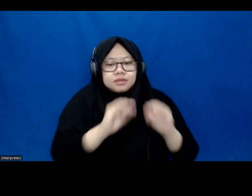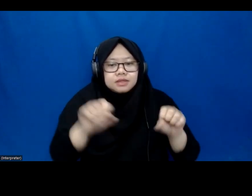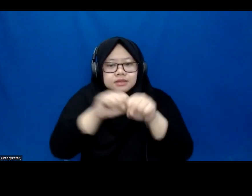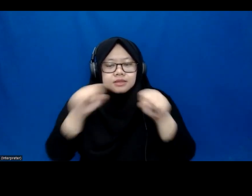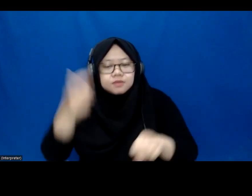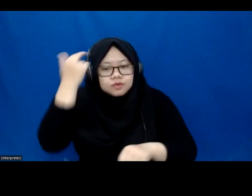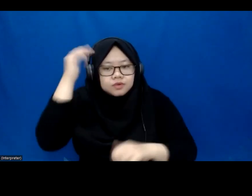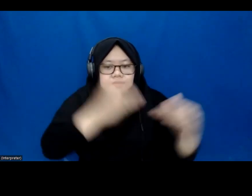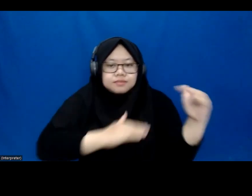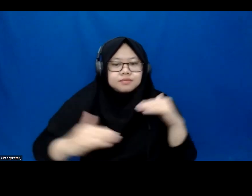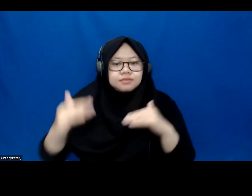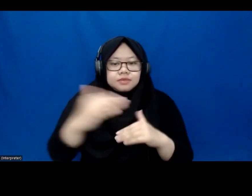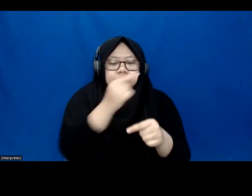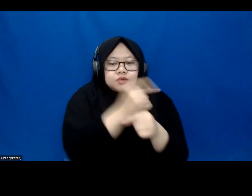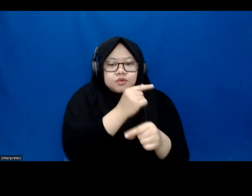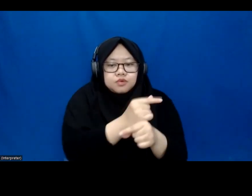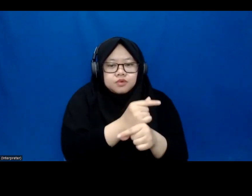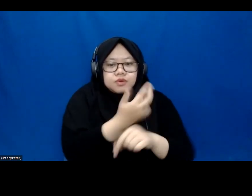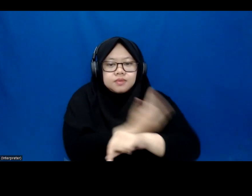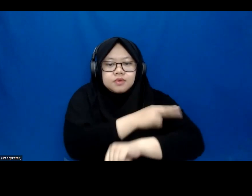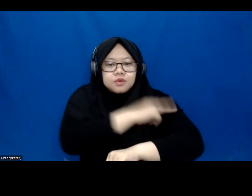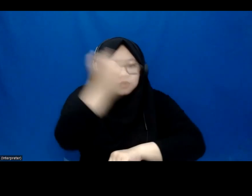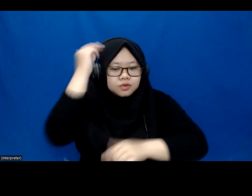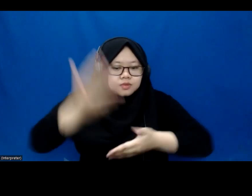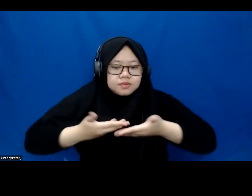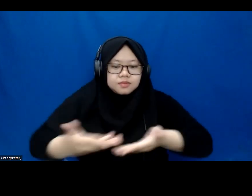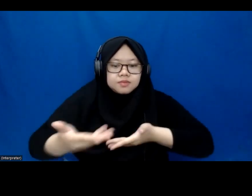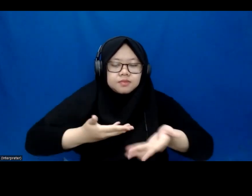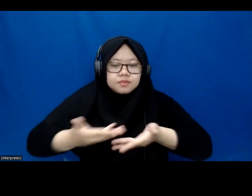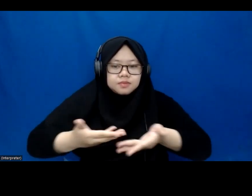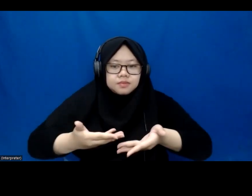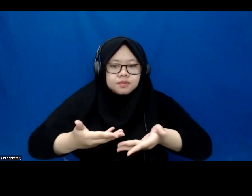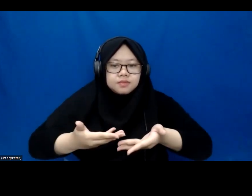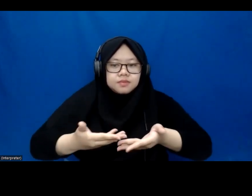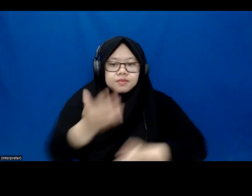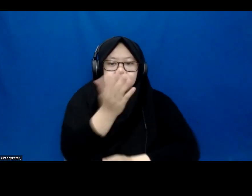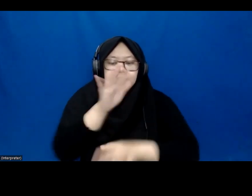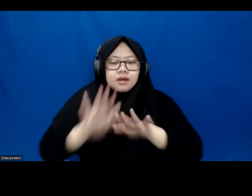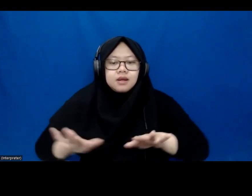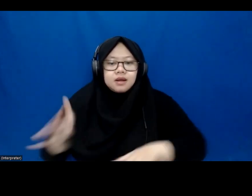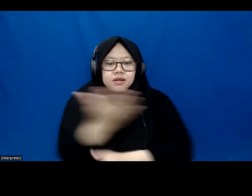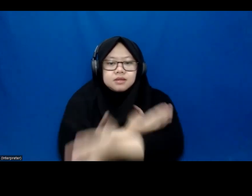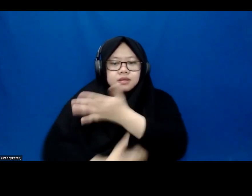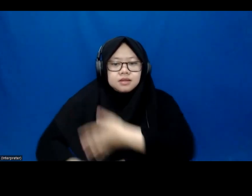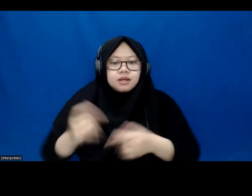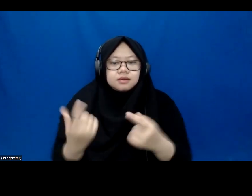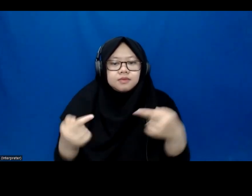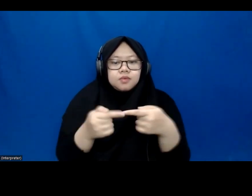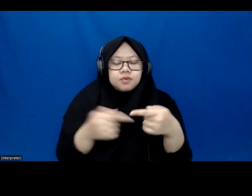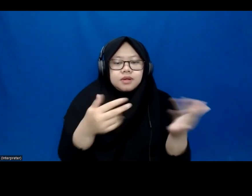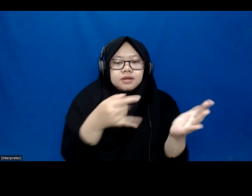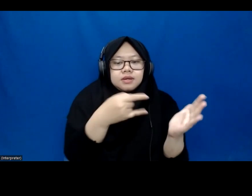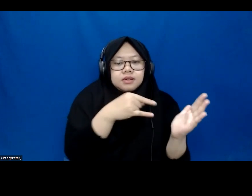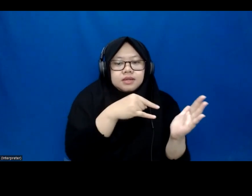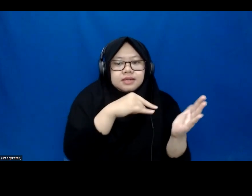capacity of teachers' ability to provide learners with disabilities with digital-related skills. And so the